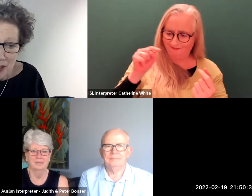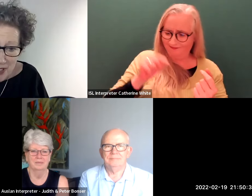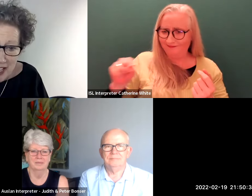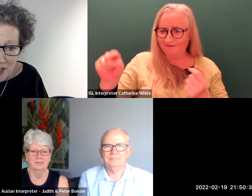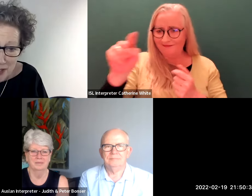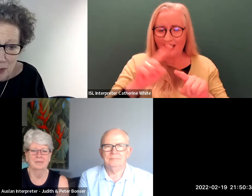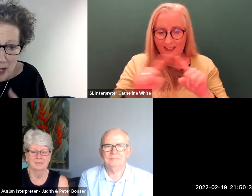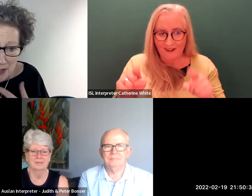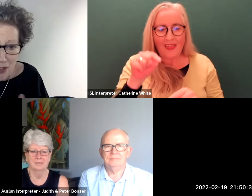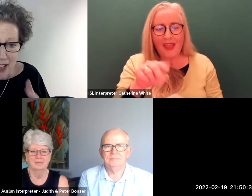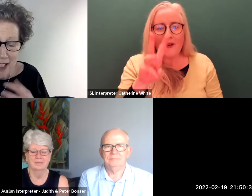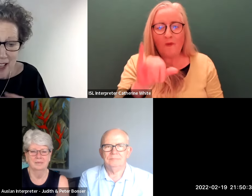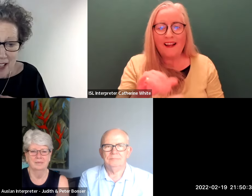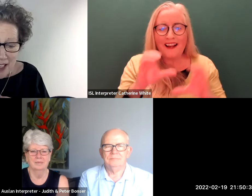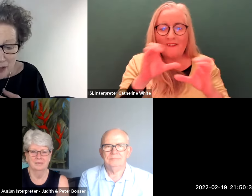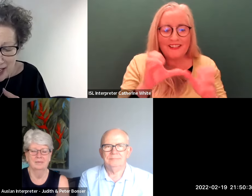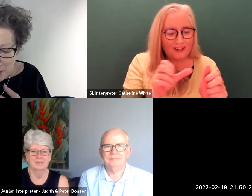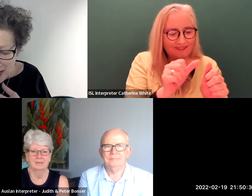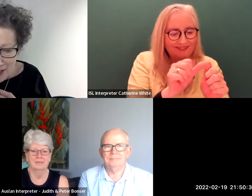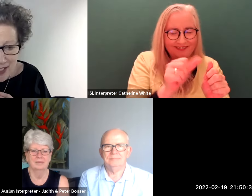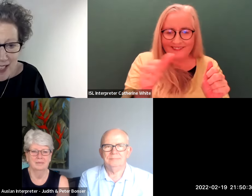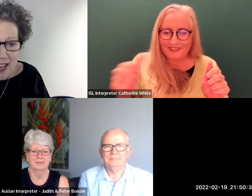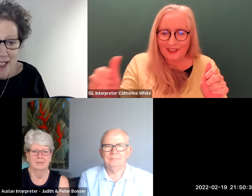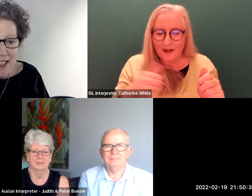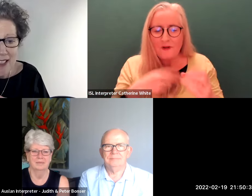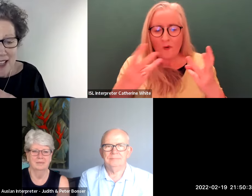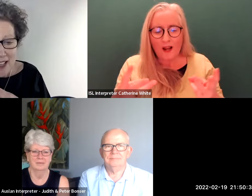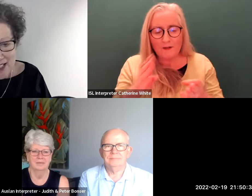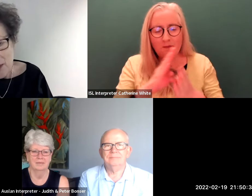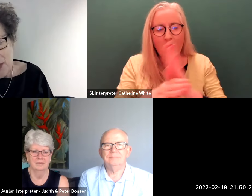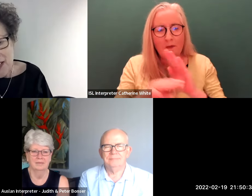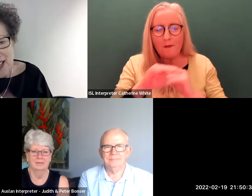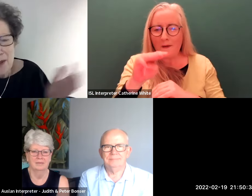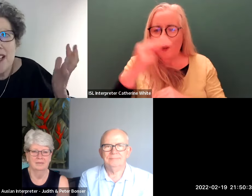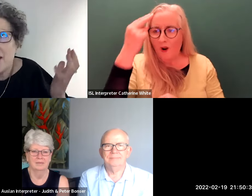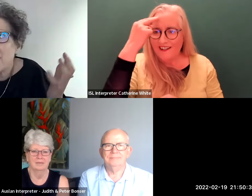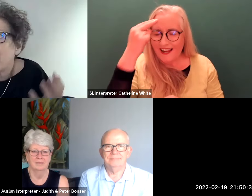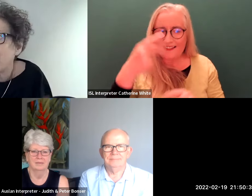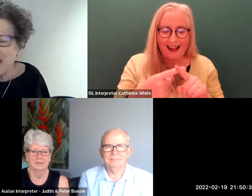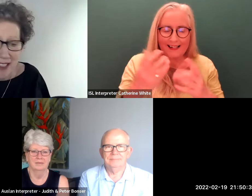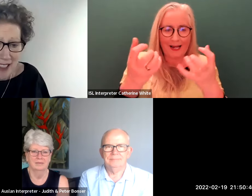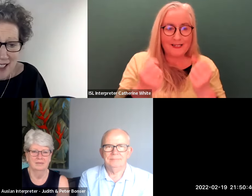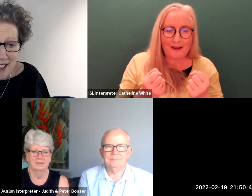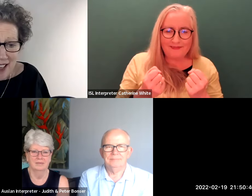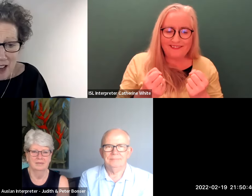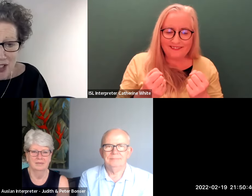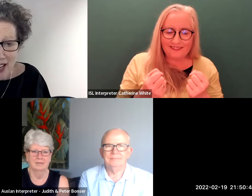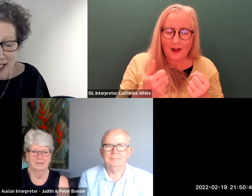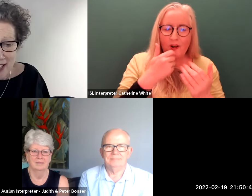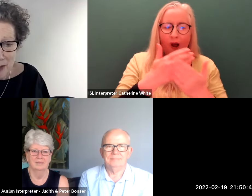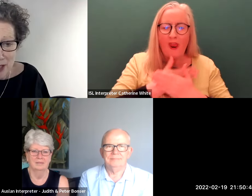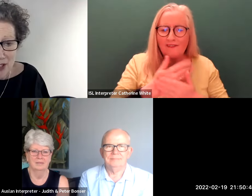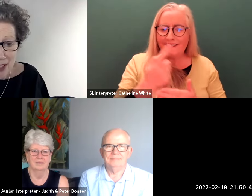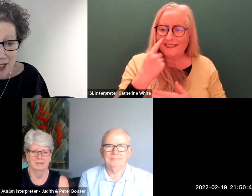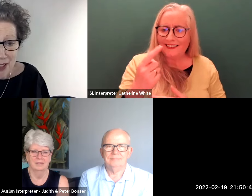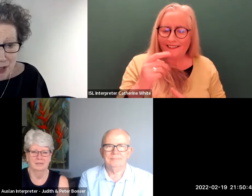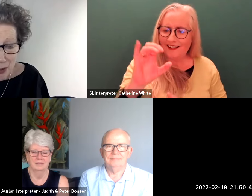all of these conversations were about to try and create better understanding acceptance i would love to see irish sign